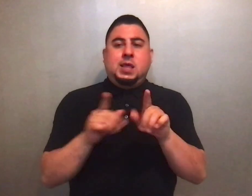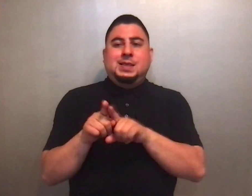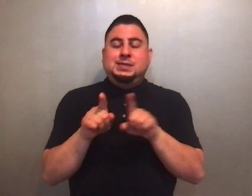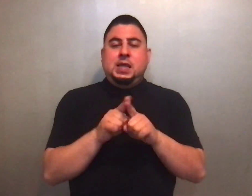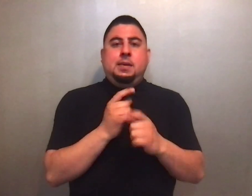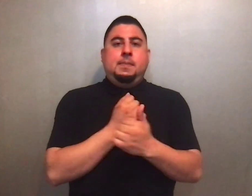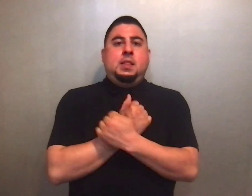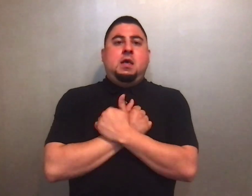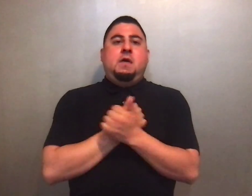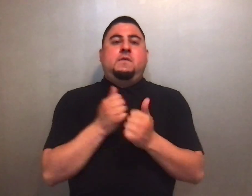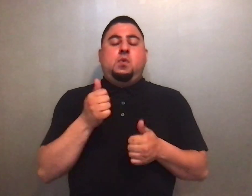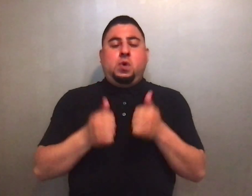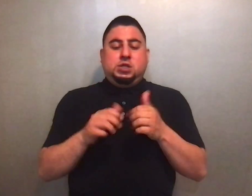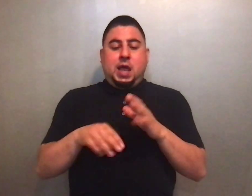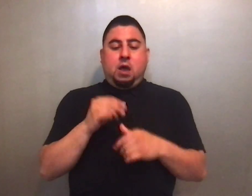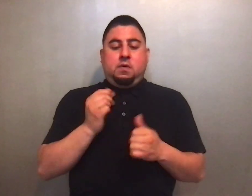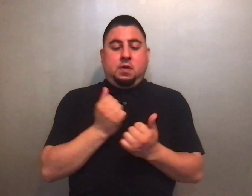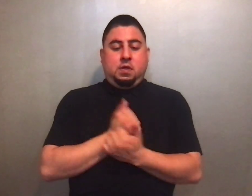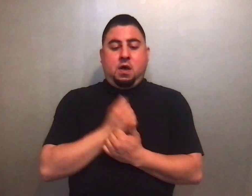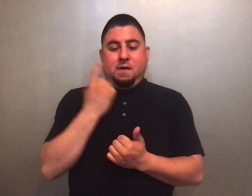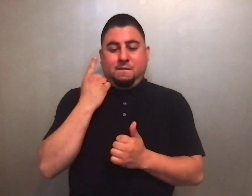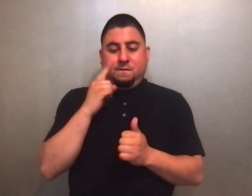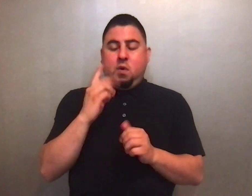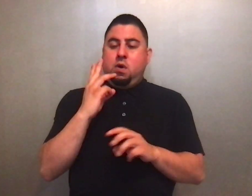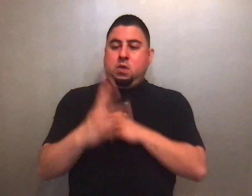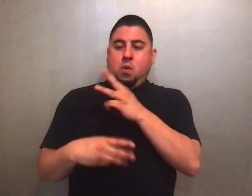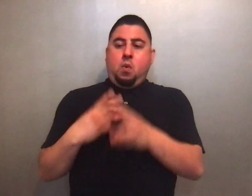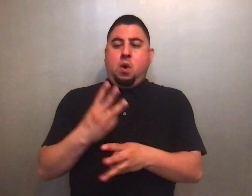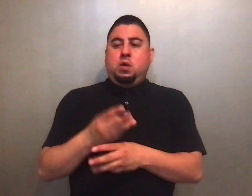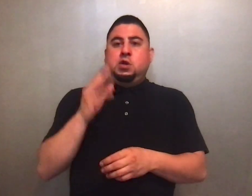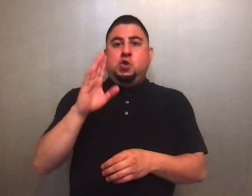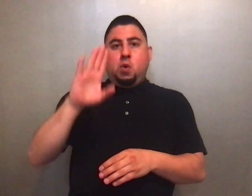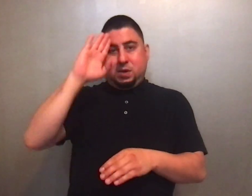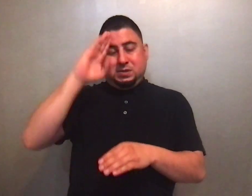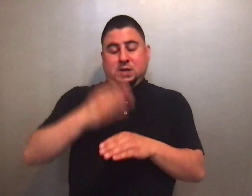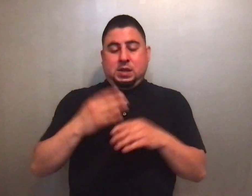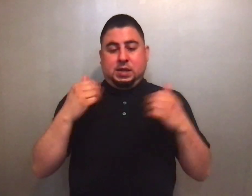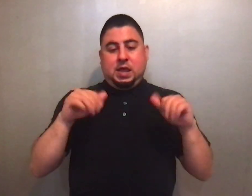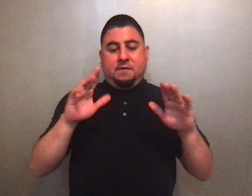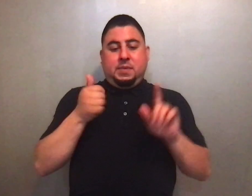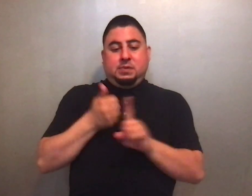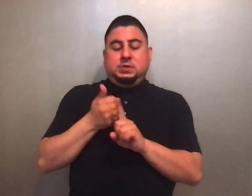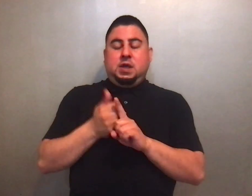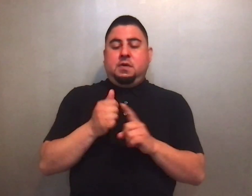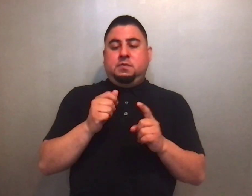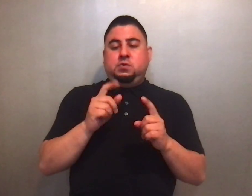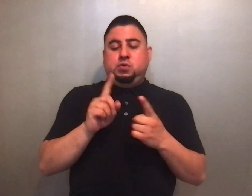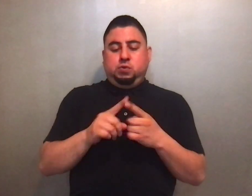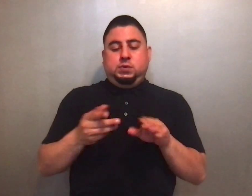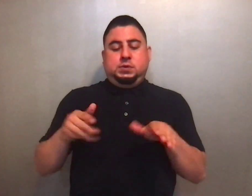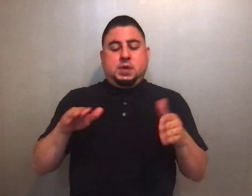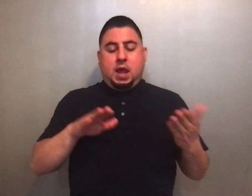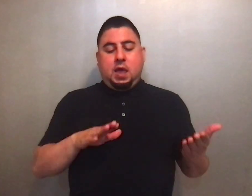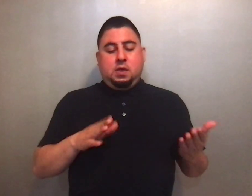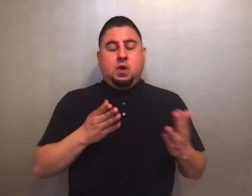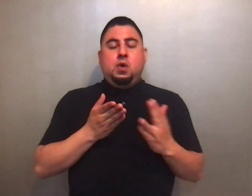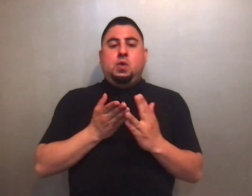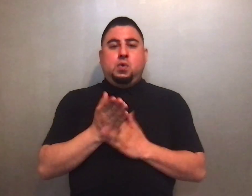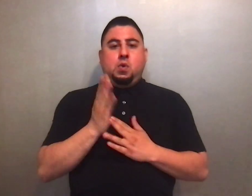with which out of love for the world your Son handed himself over to death. Through our Lord Jesus Christ,